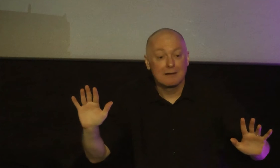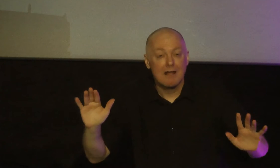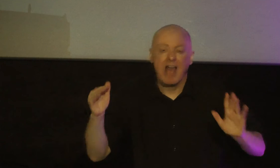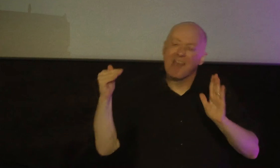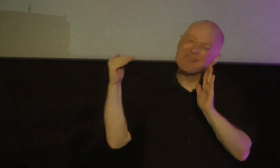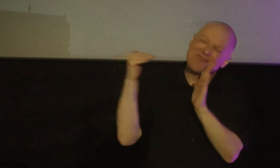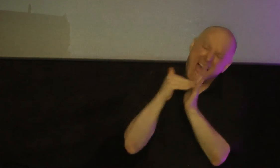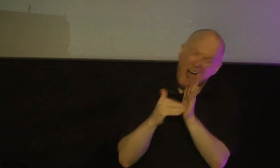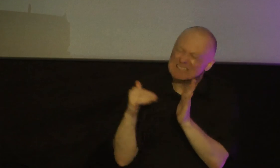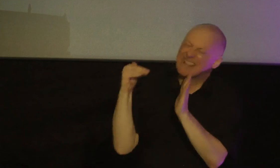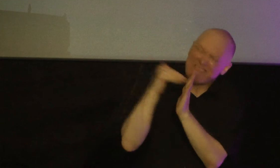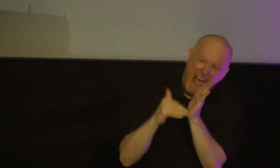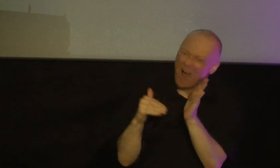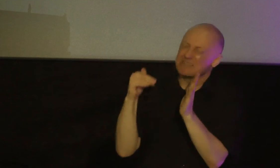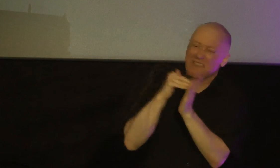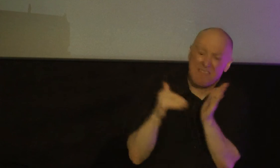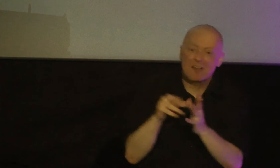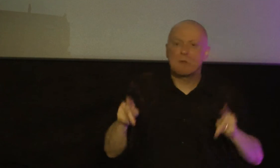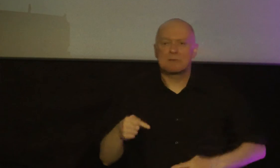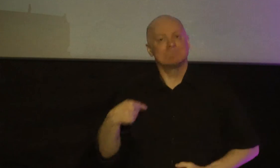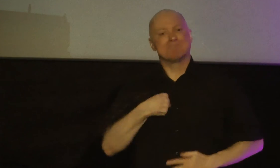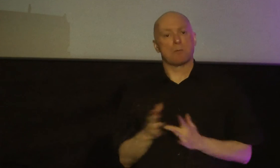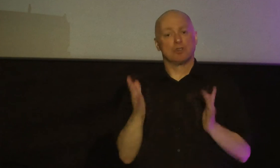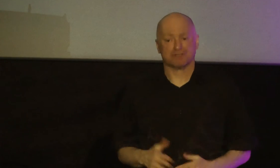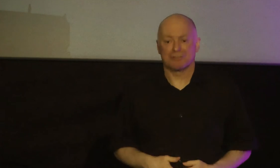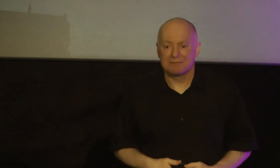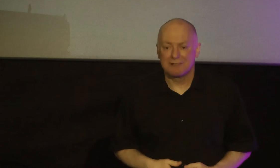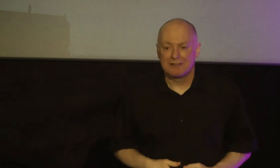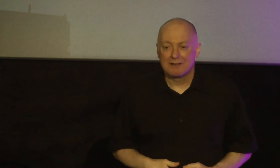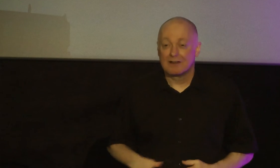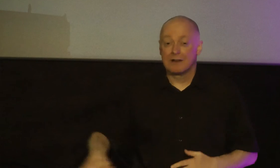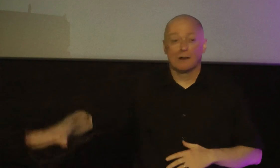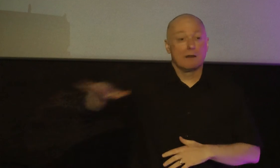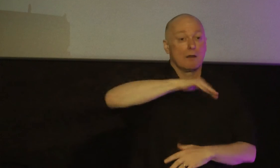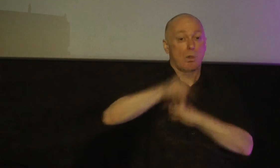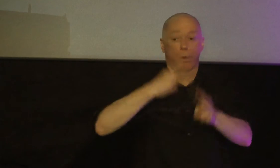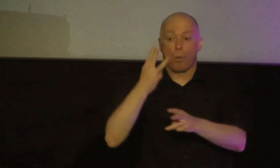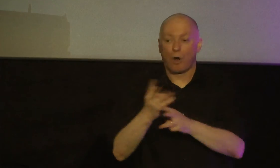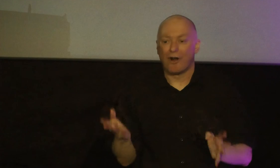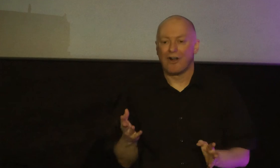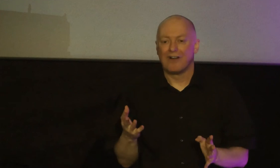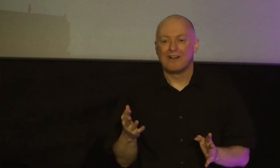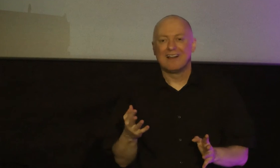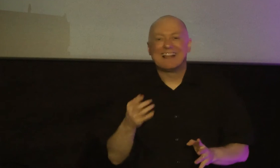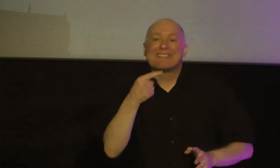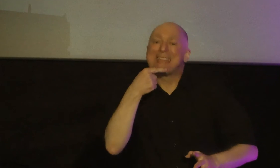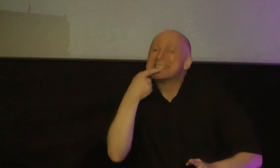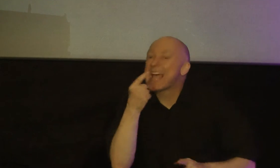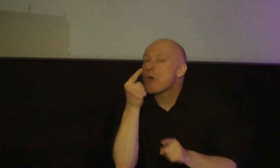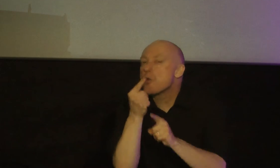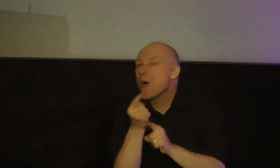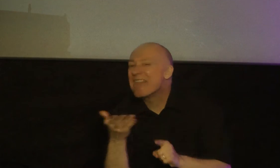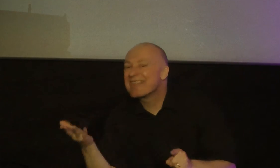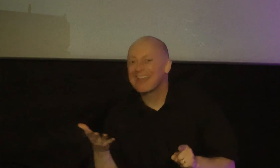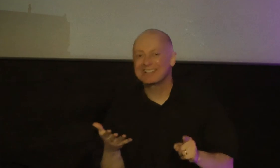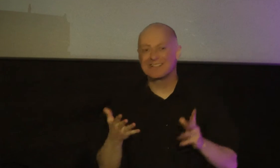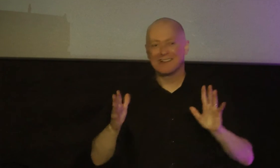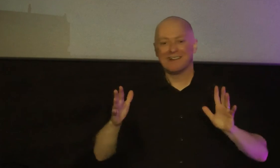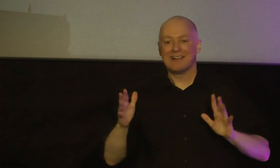and thousands of professing christians listen all over the world that have learned to say the right things that have learned to go to the right